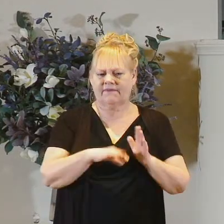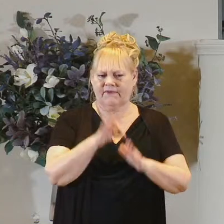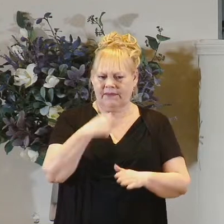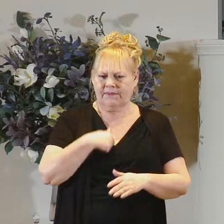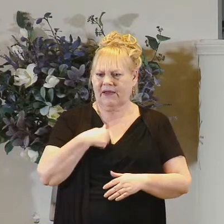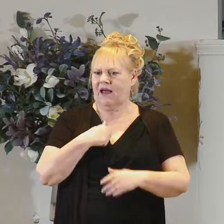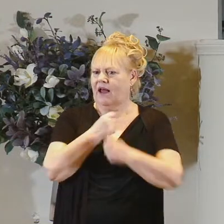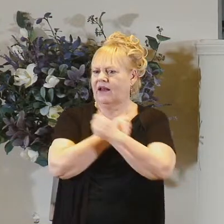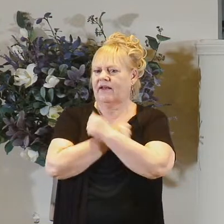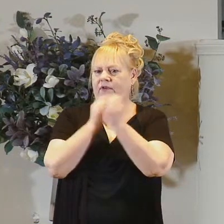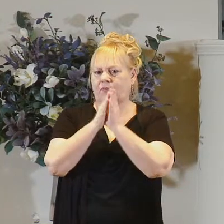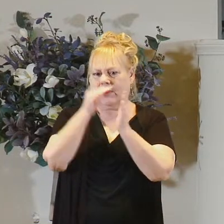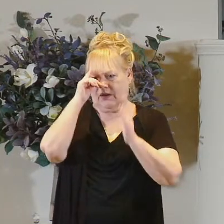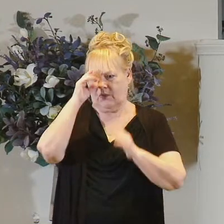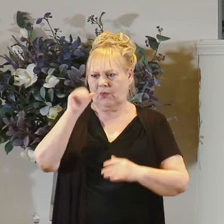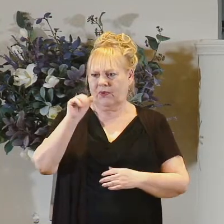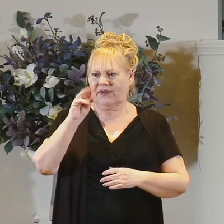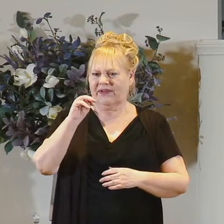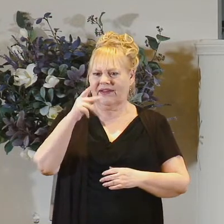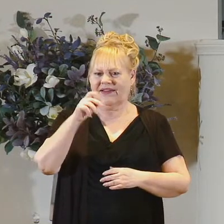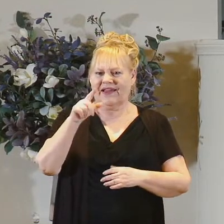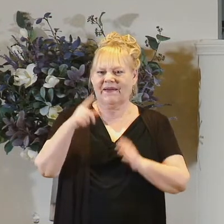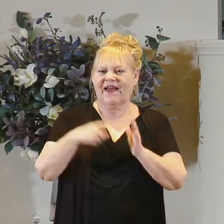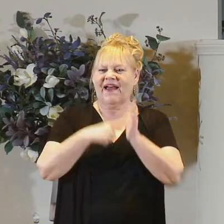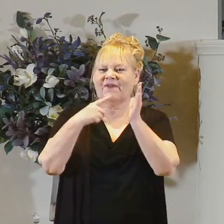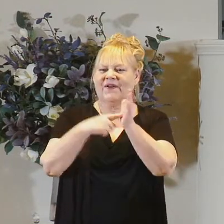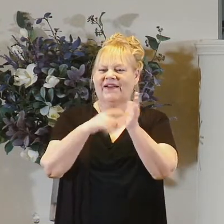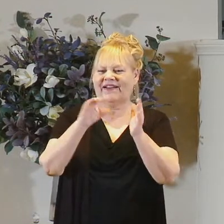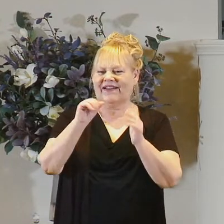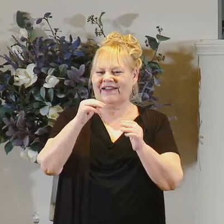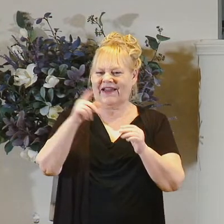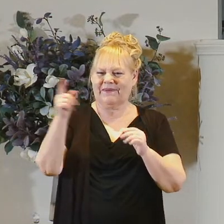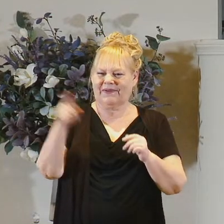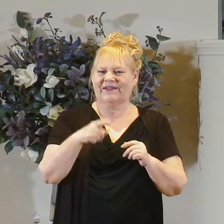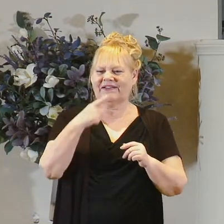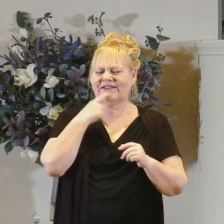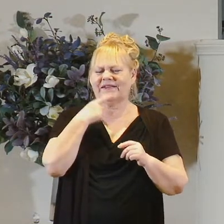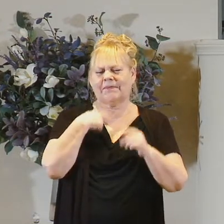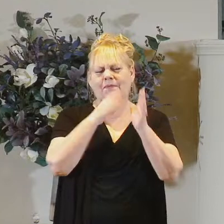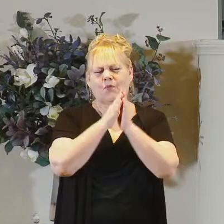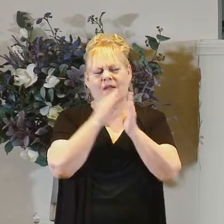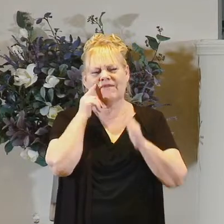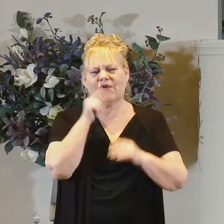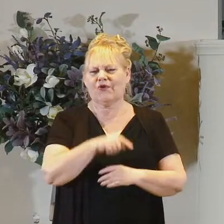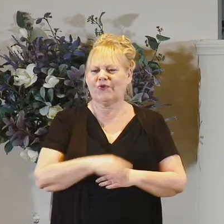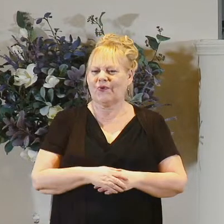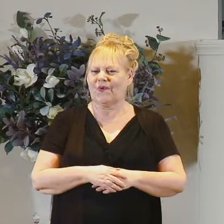i'd love to pray with campbell key every now and then oh campbell drops in and says let me pray for you